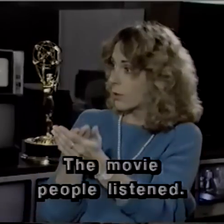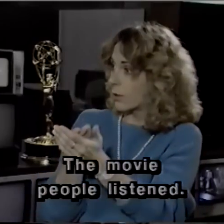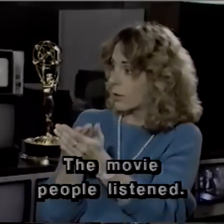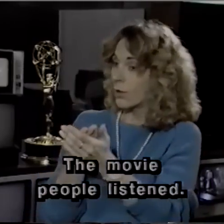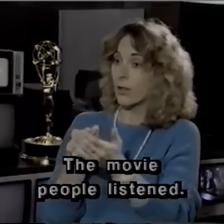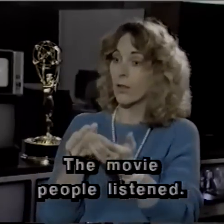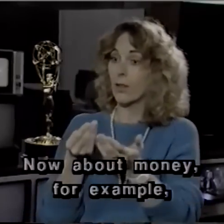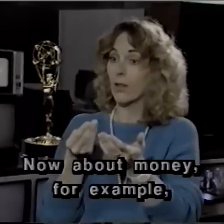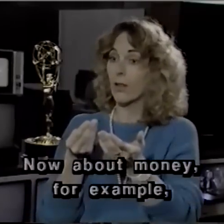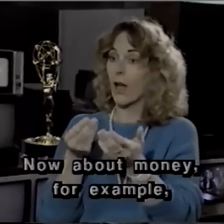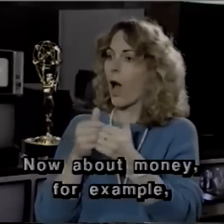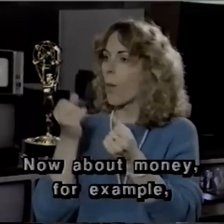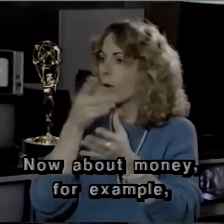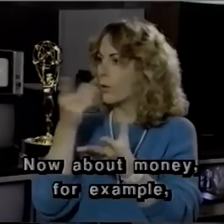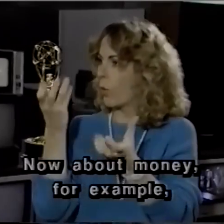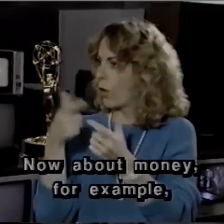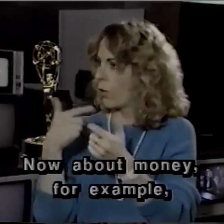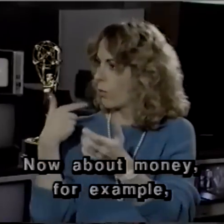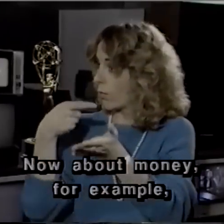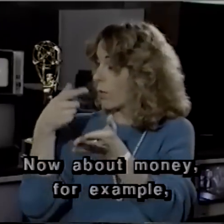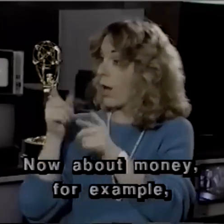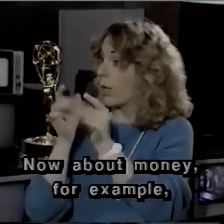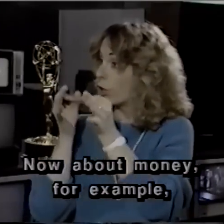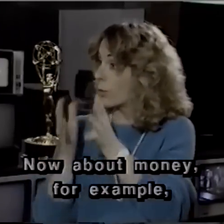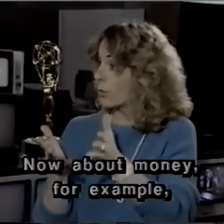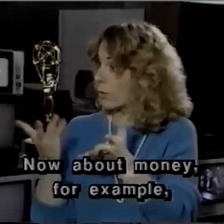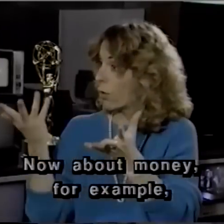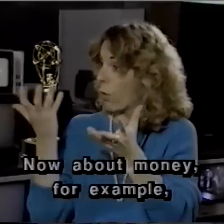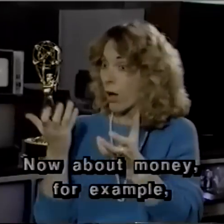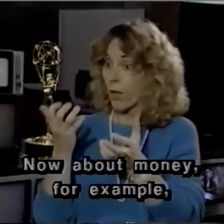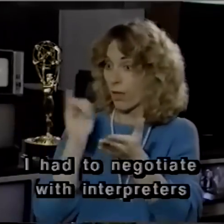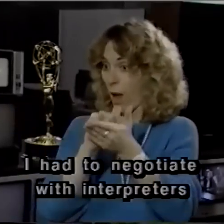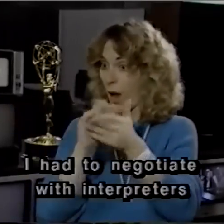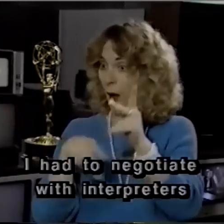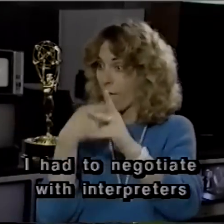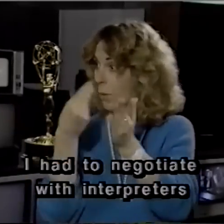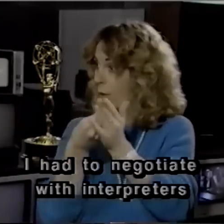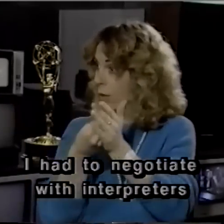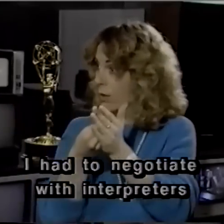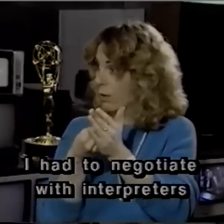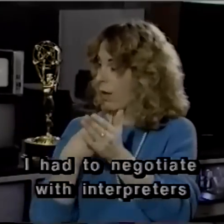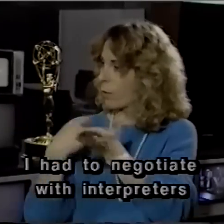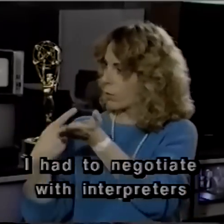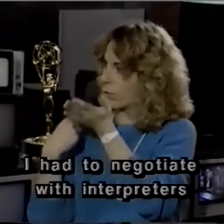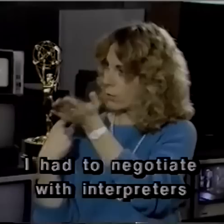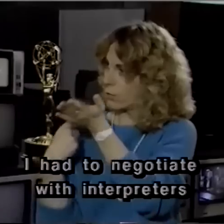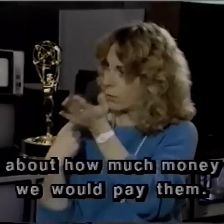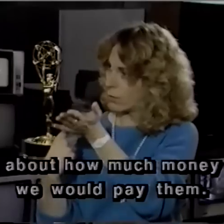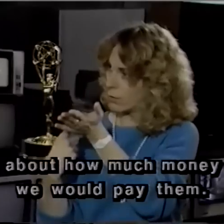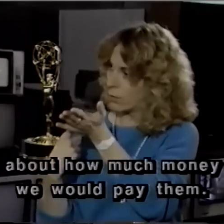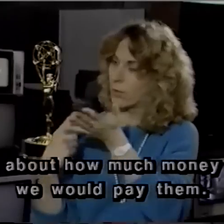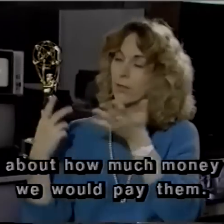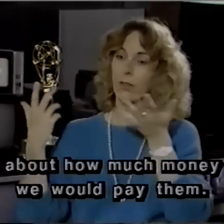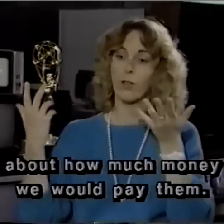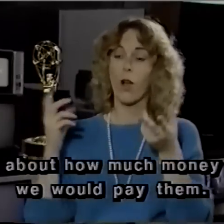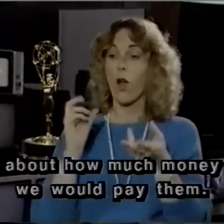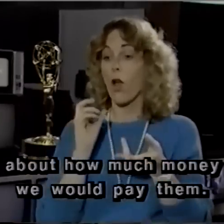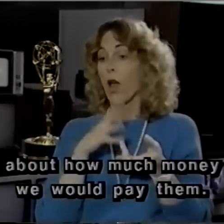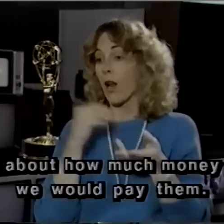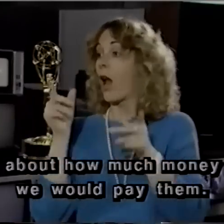Now about money. For example, I had to negotiate with interpreters about how much money we would pay them.